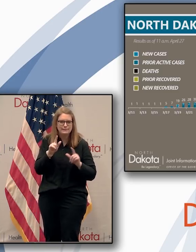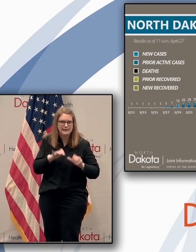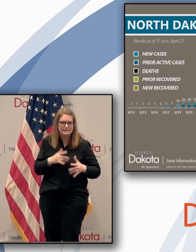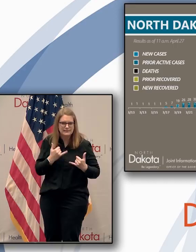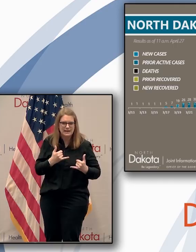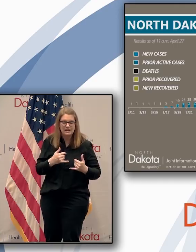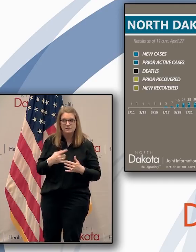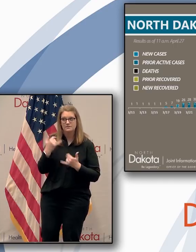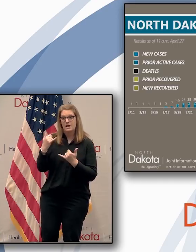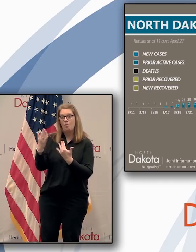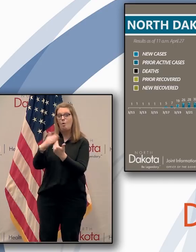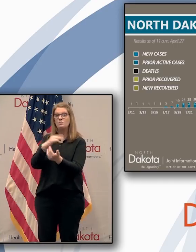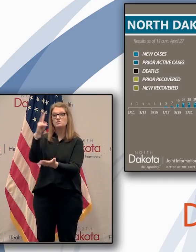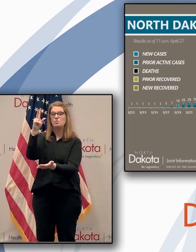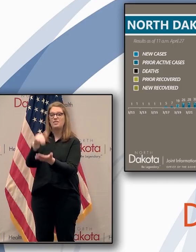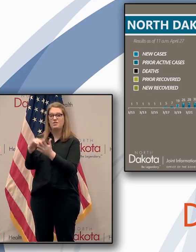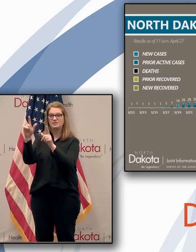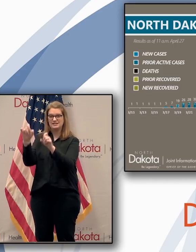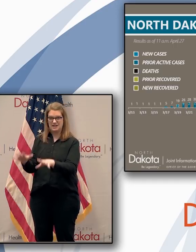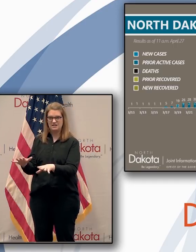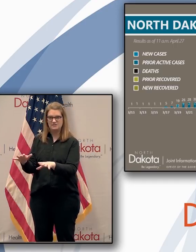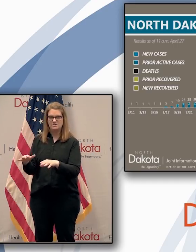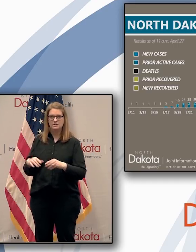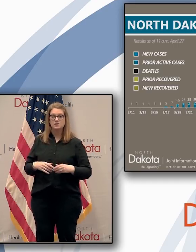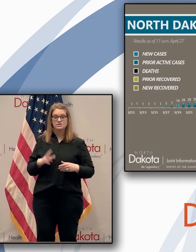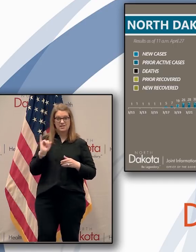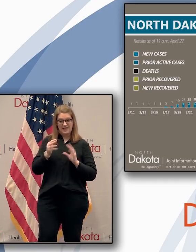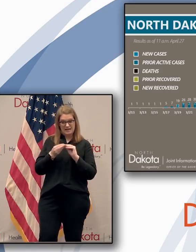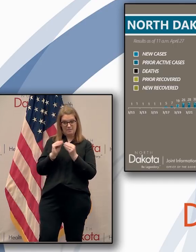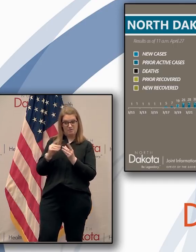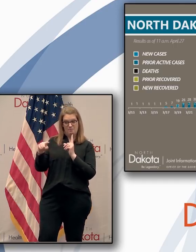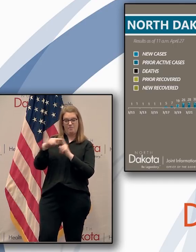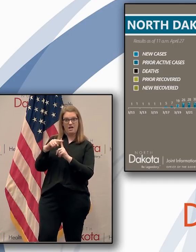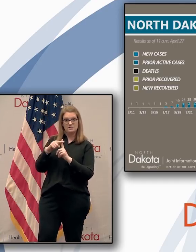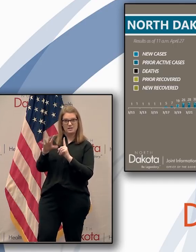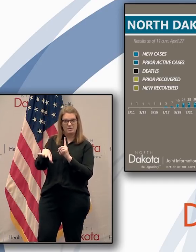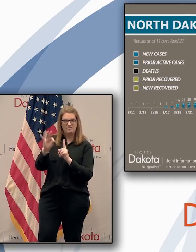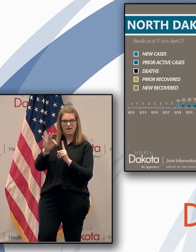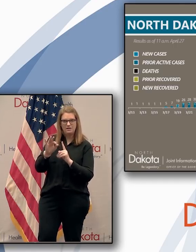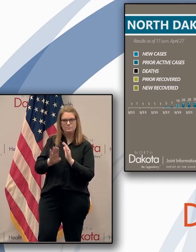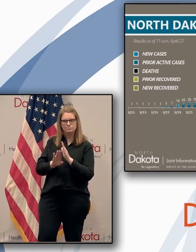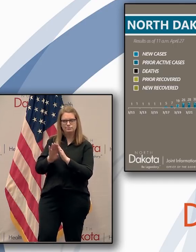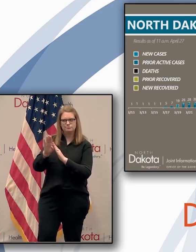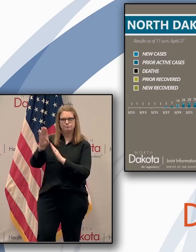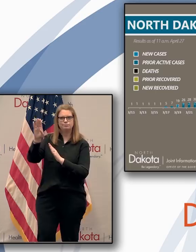now we're doing close to 2,000 tests a day, so we are going to see the absolute number increase. So the real